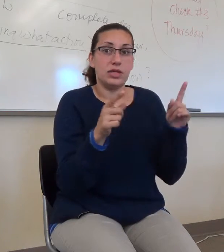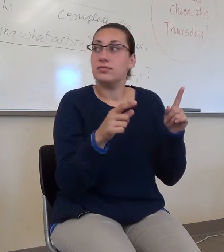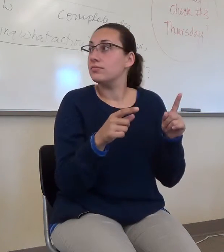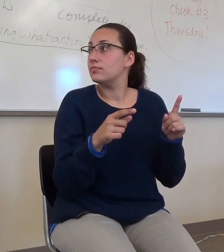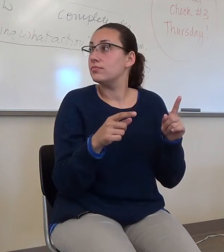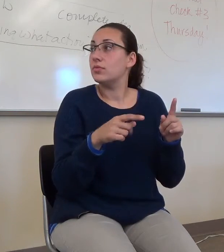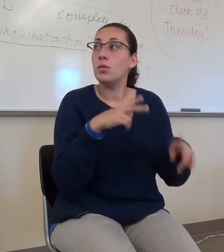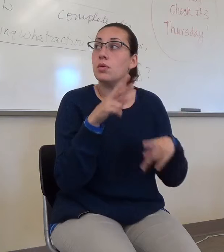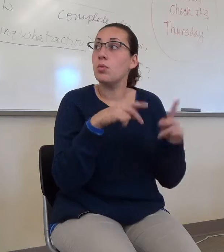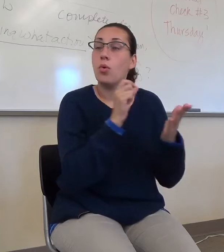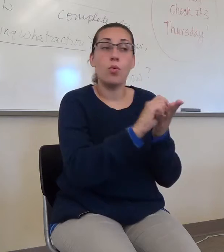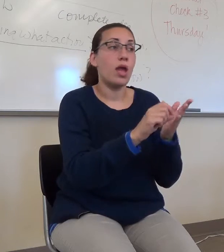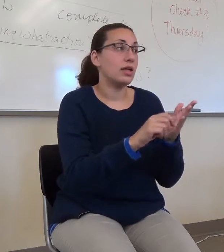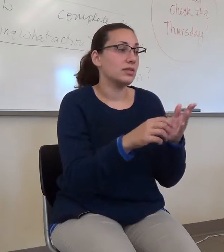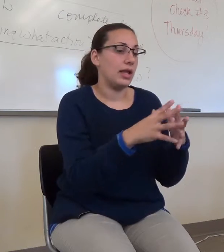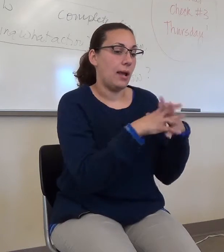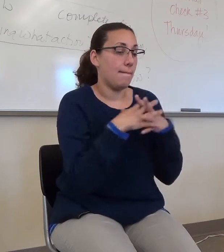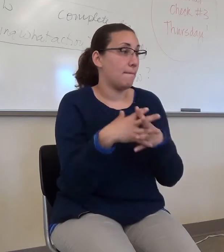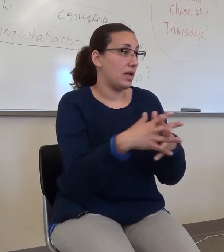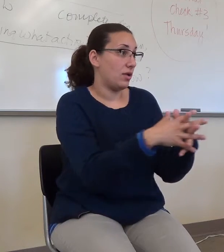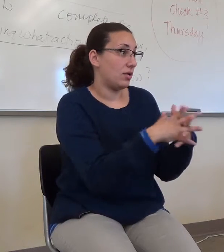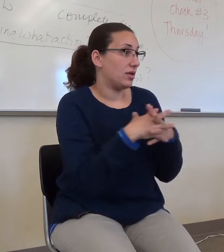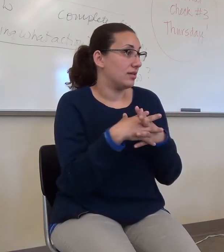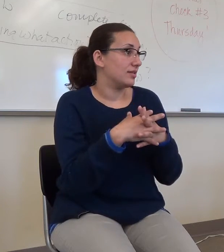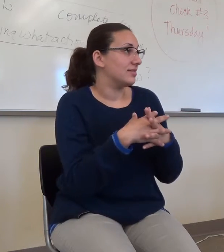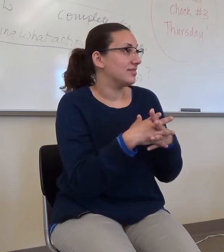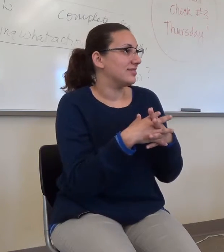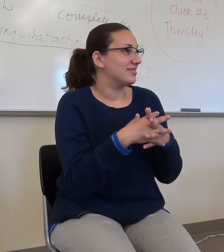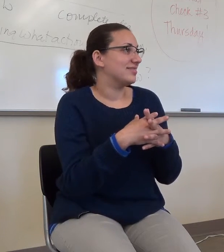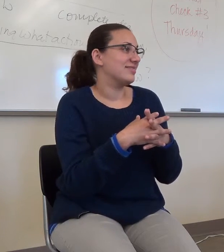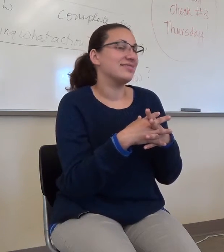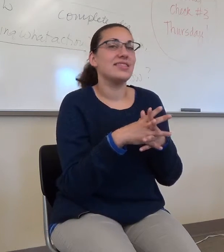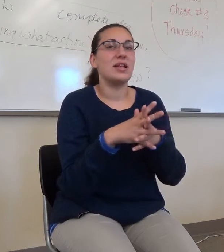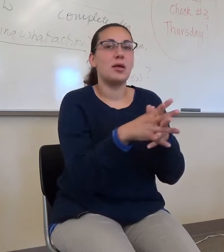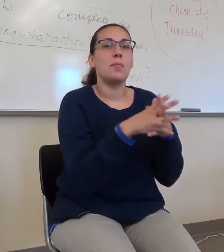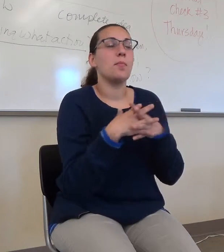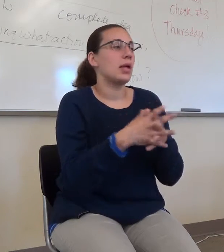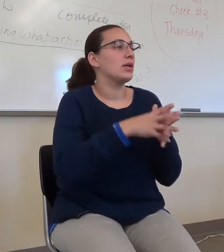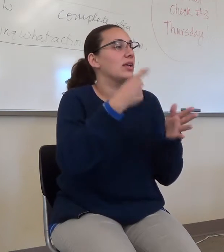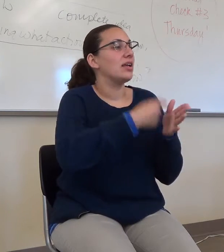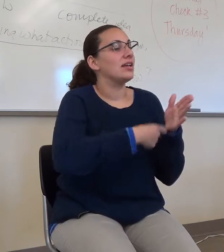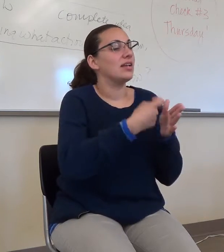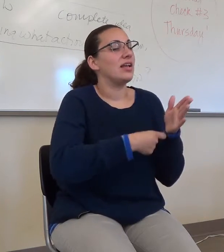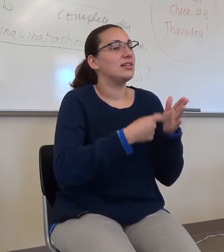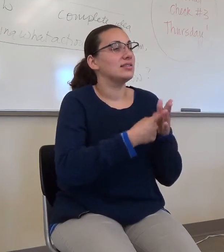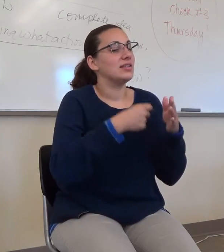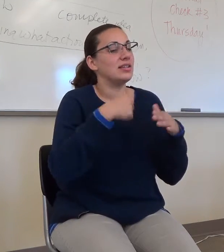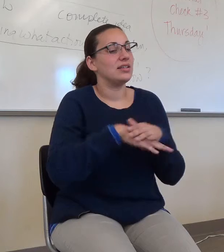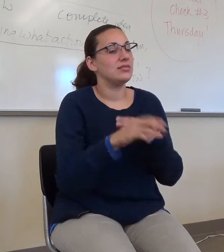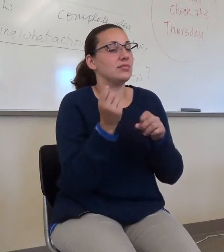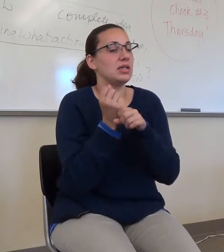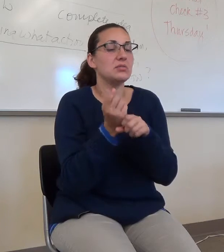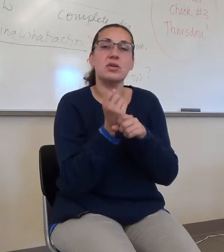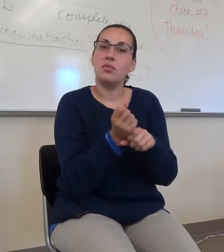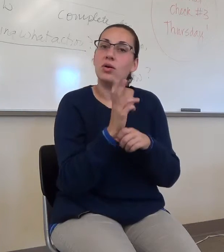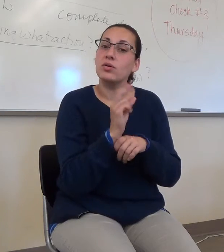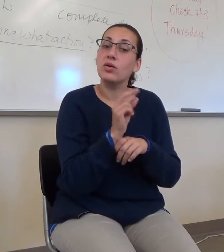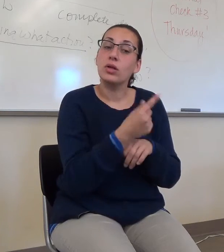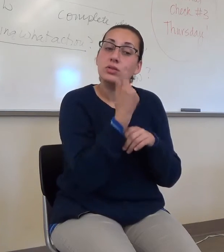is, America charged admission for baseball. And I say, no, that's just one of your things up here.